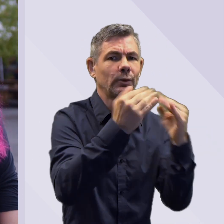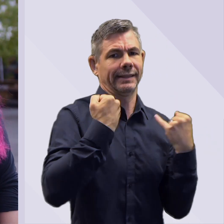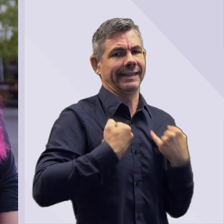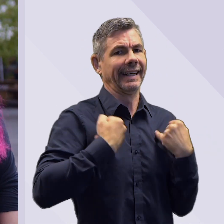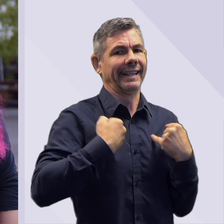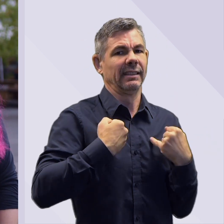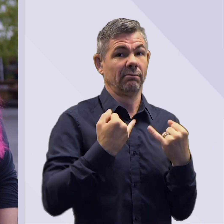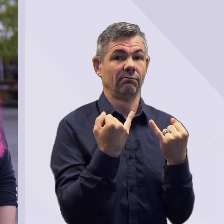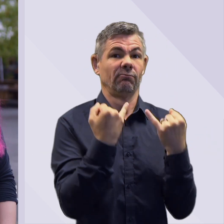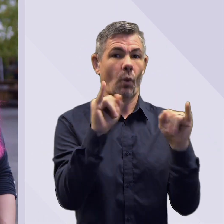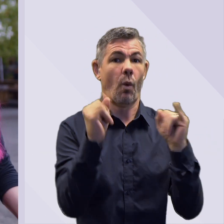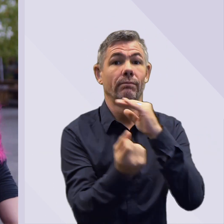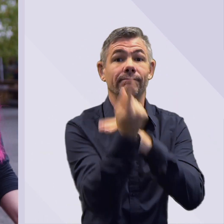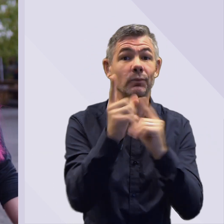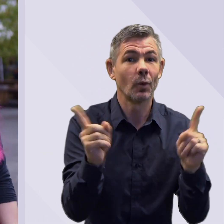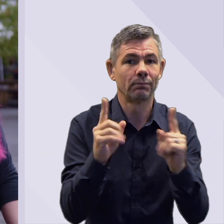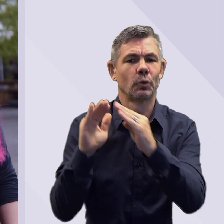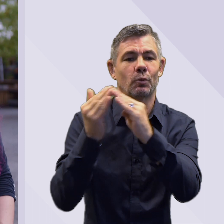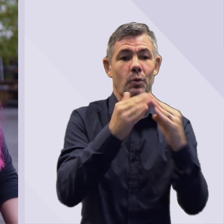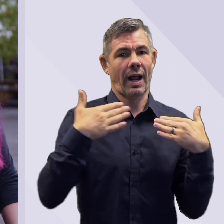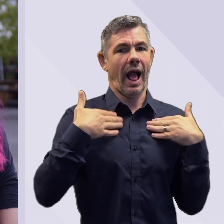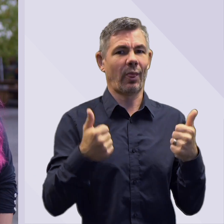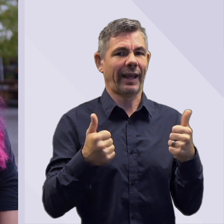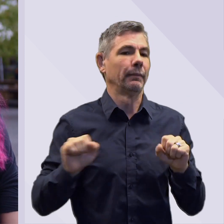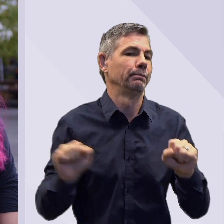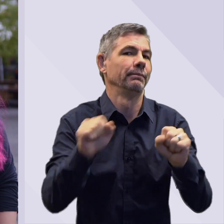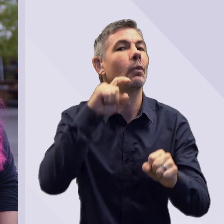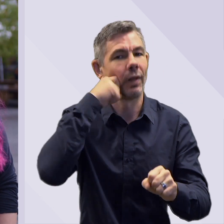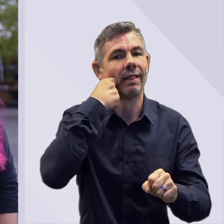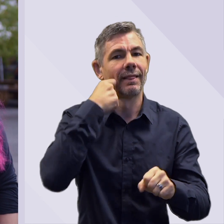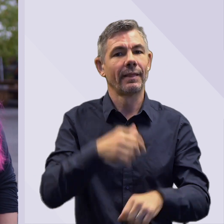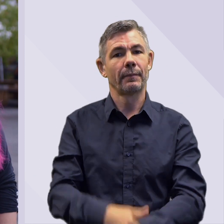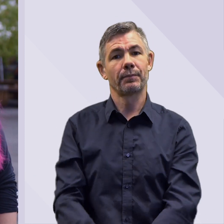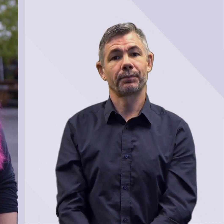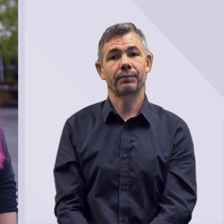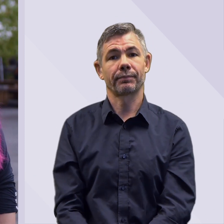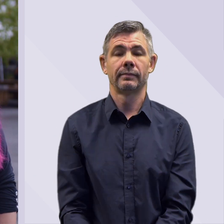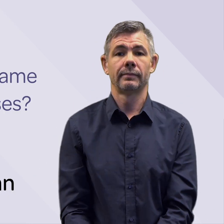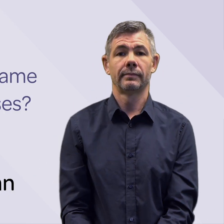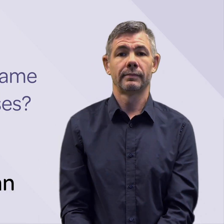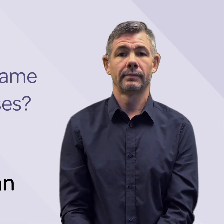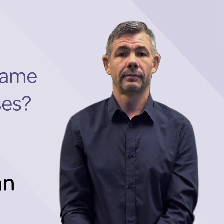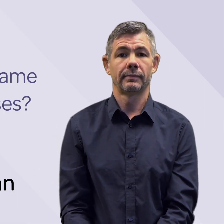hospitalisations there are still relatively more and that's led to an overwhelming of healthcare systems overseas.